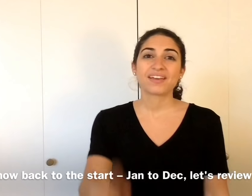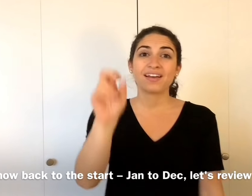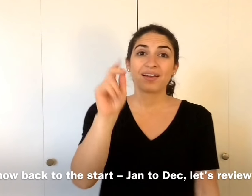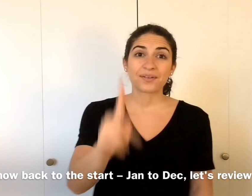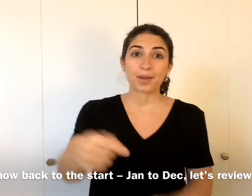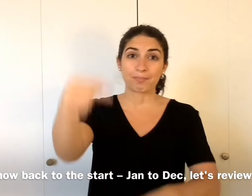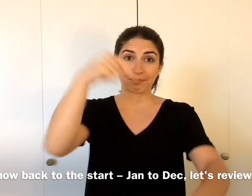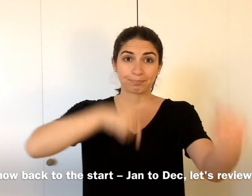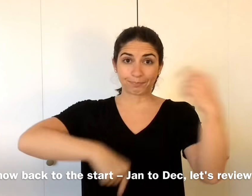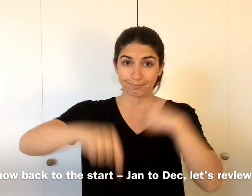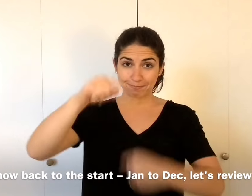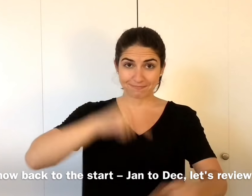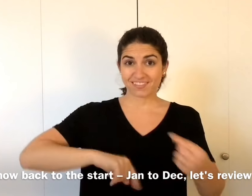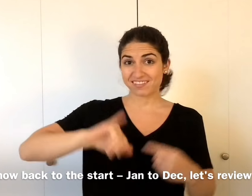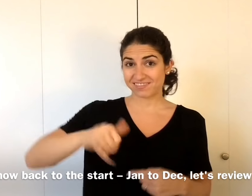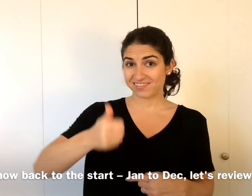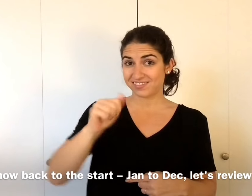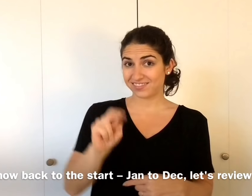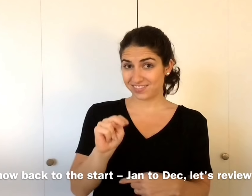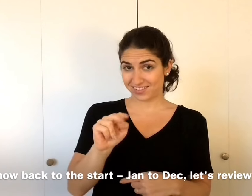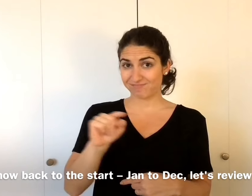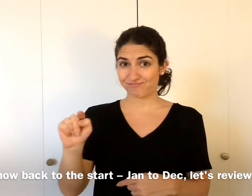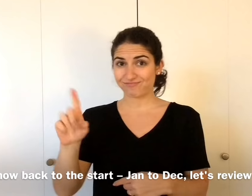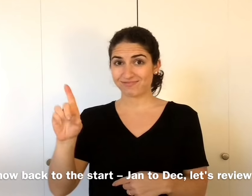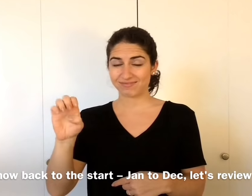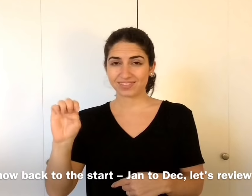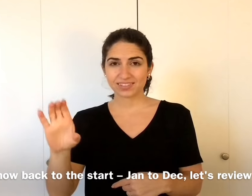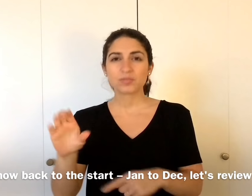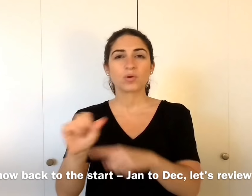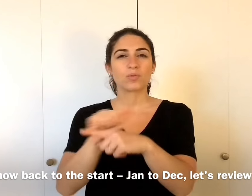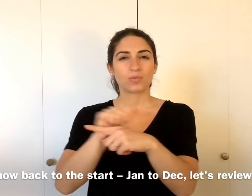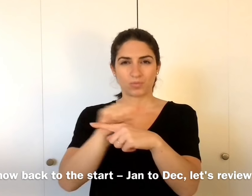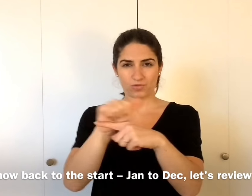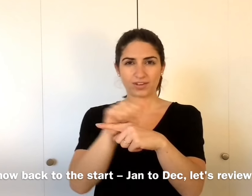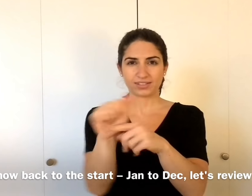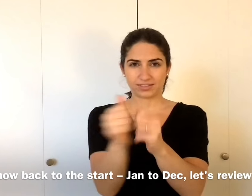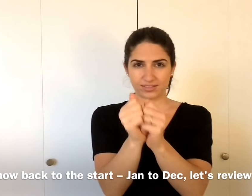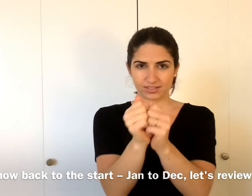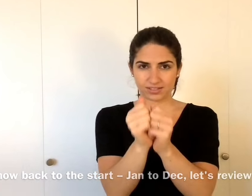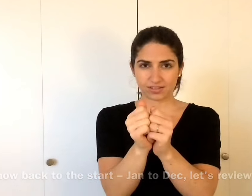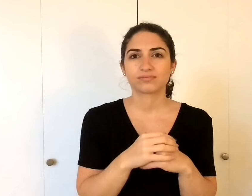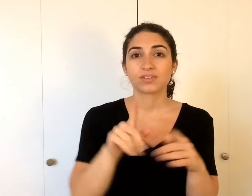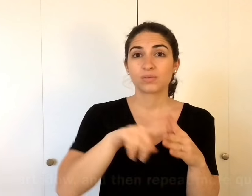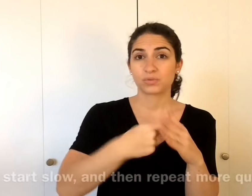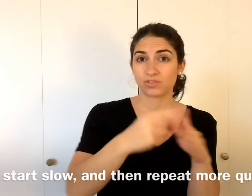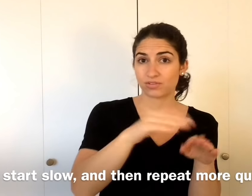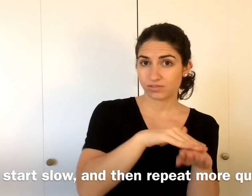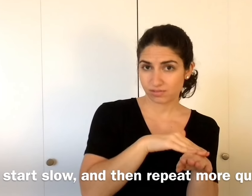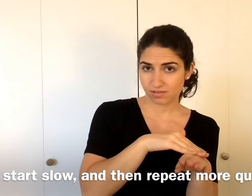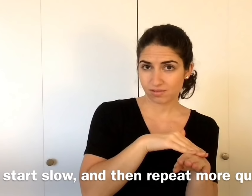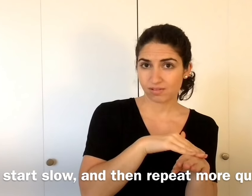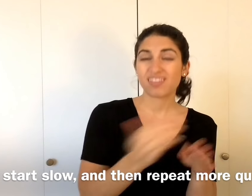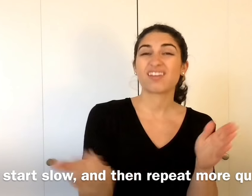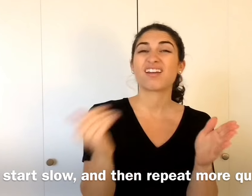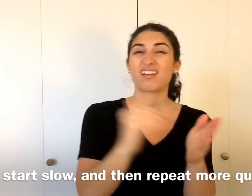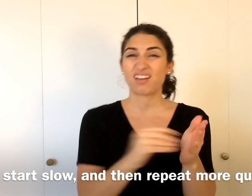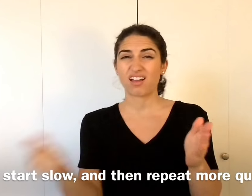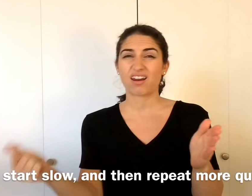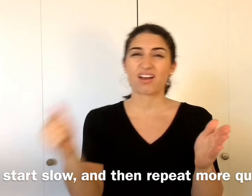Okay, now back to the start. January to December. Let's practice together. We'll start slow, and then